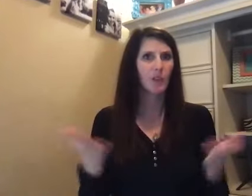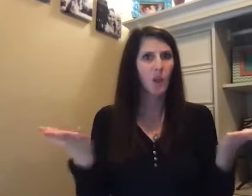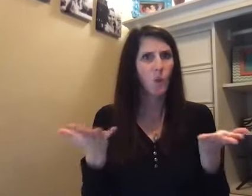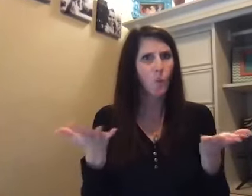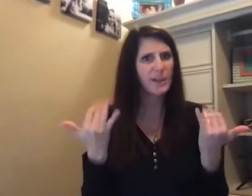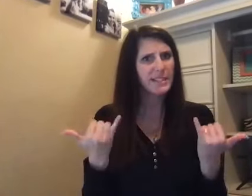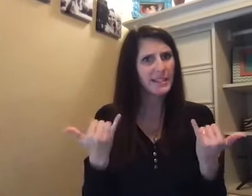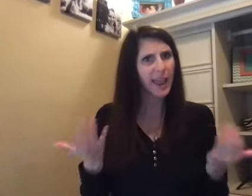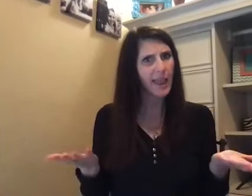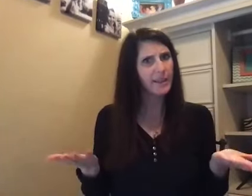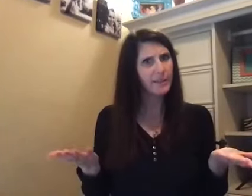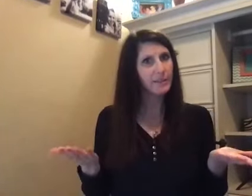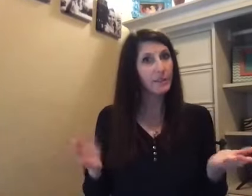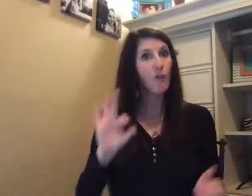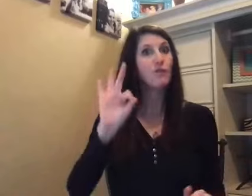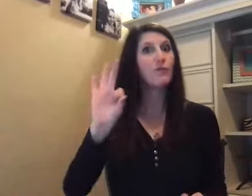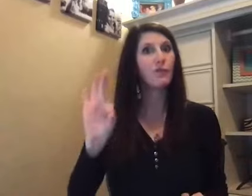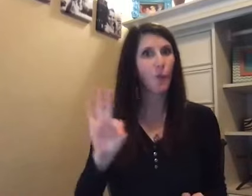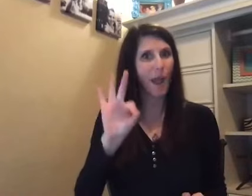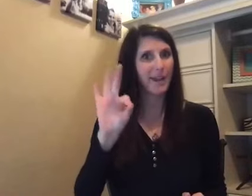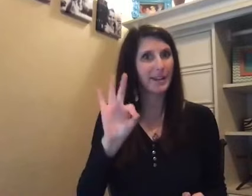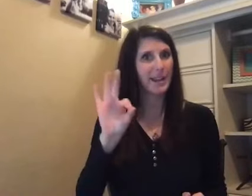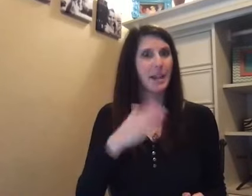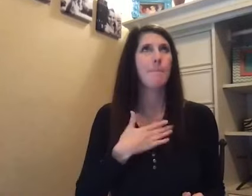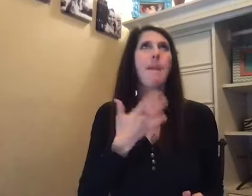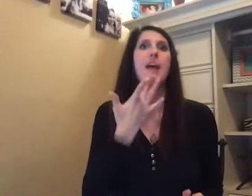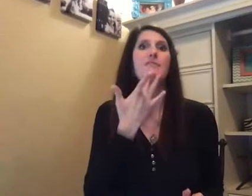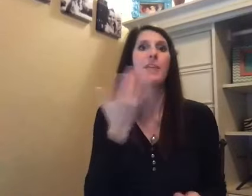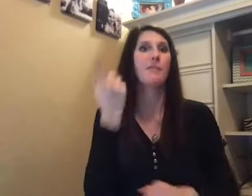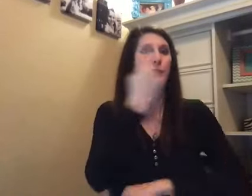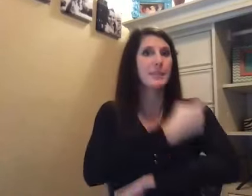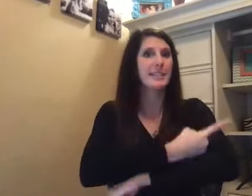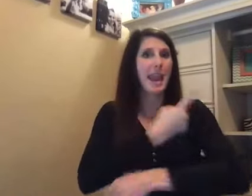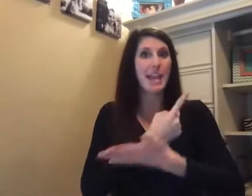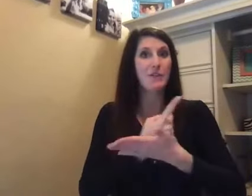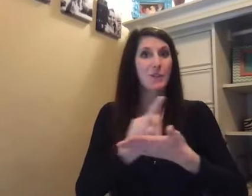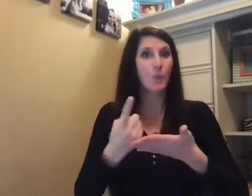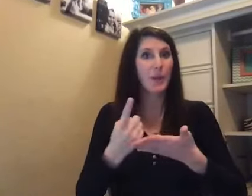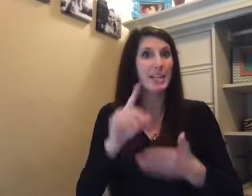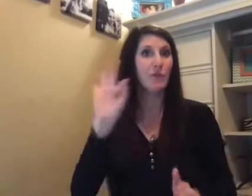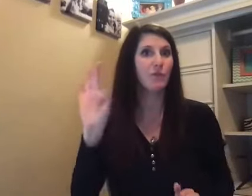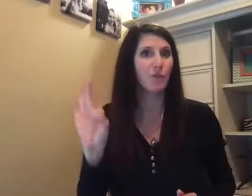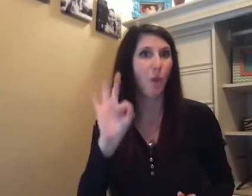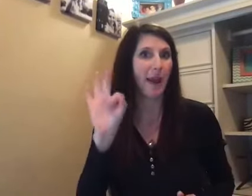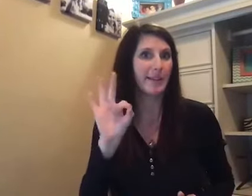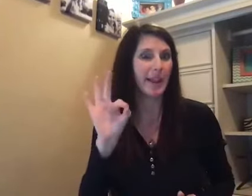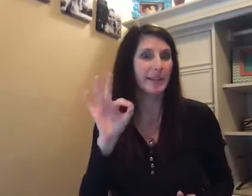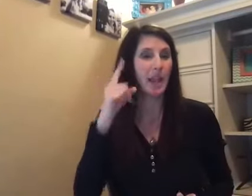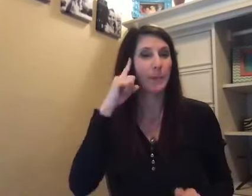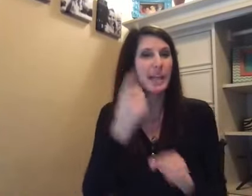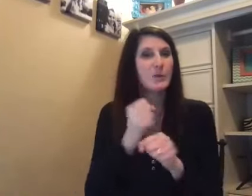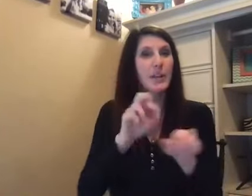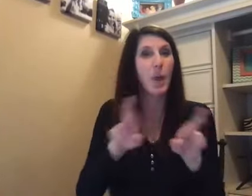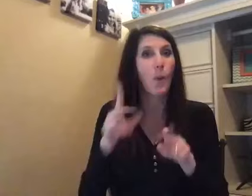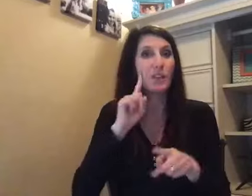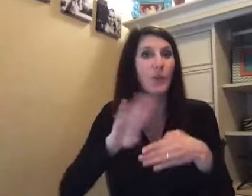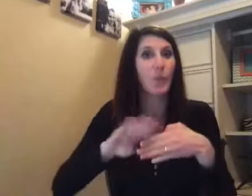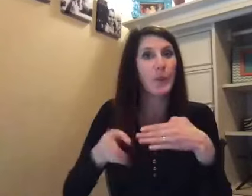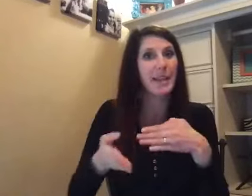What's today? Friday. My favorite day of the week. Friday. Because you can wait for the weekend.